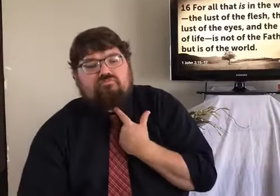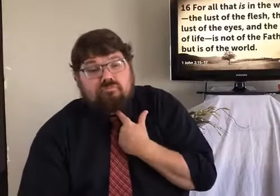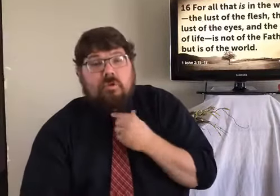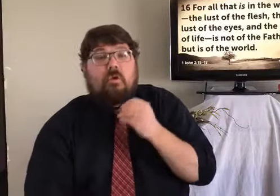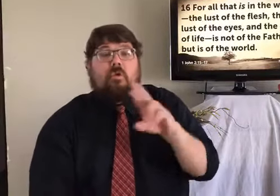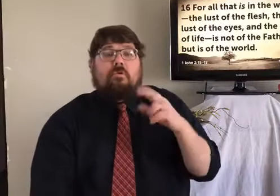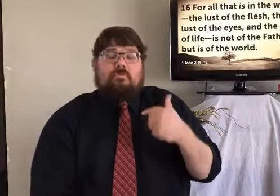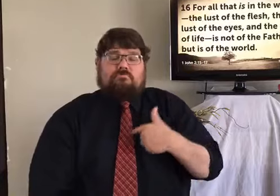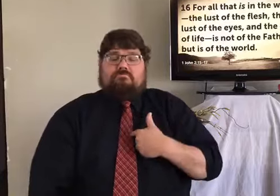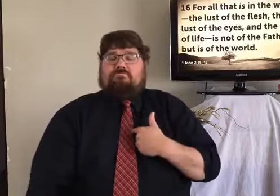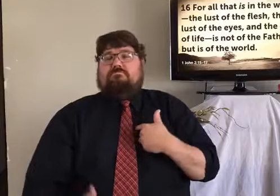The lust of the eye.